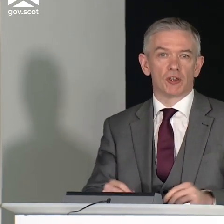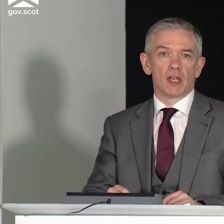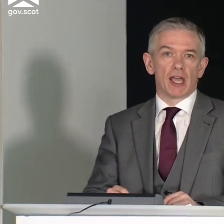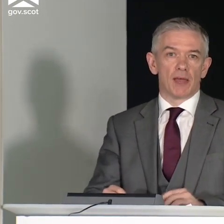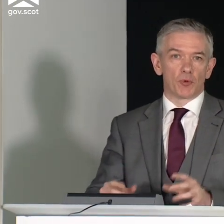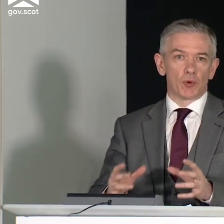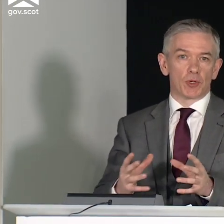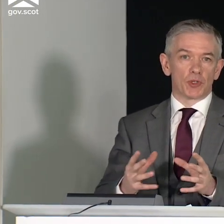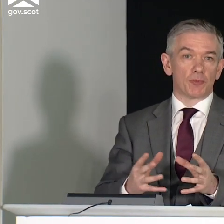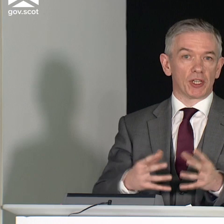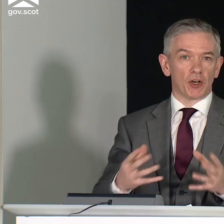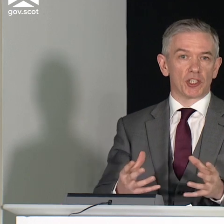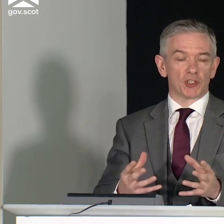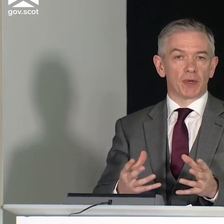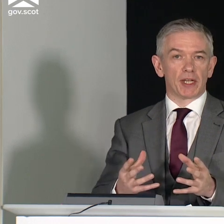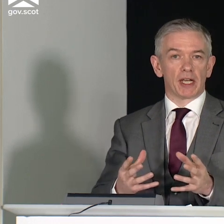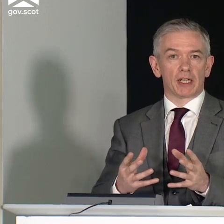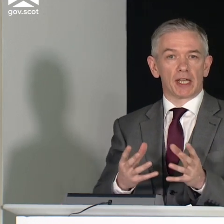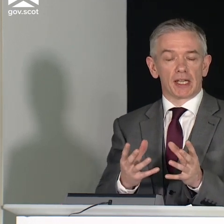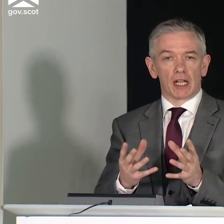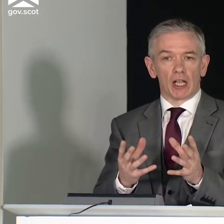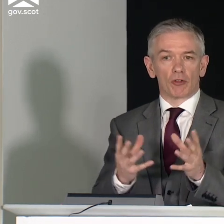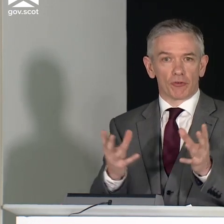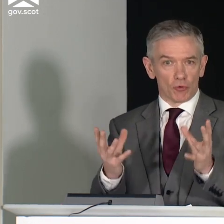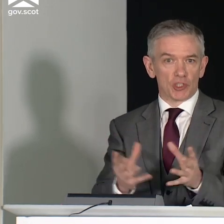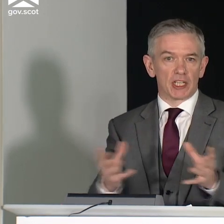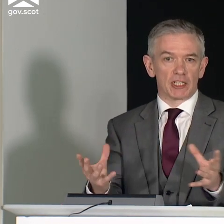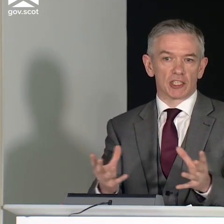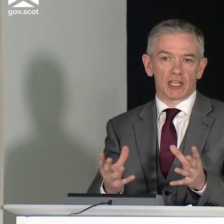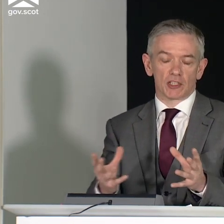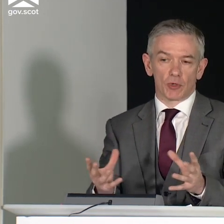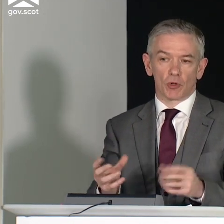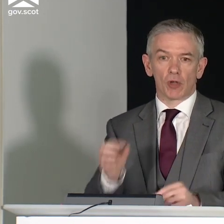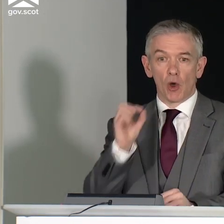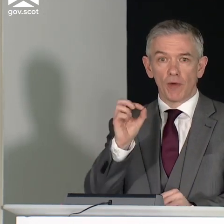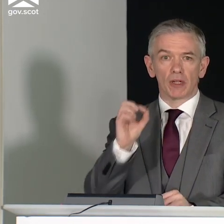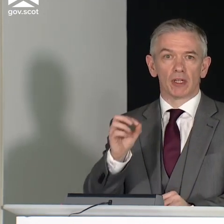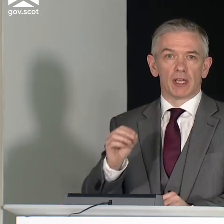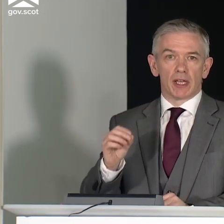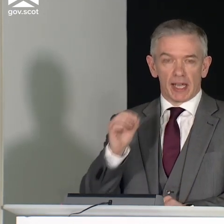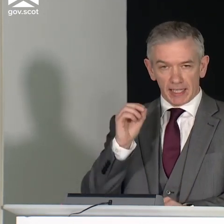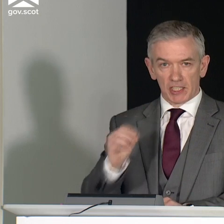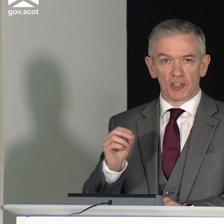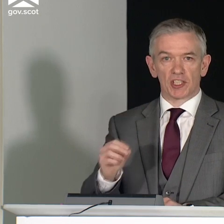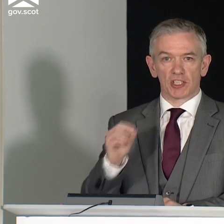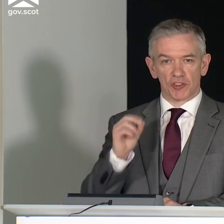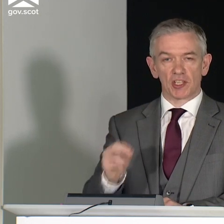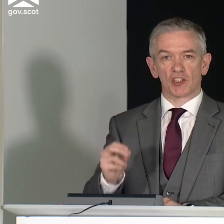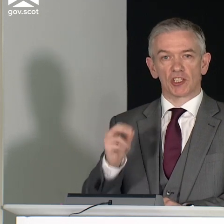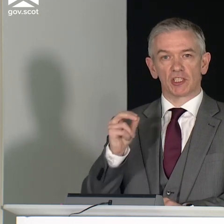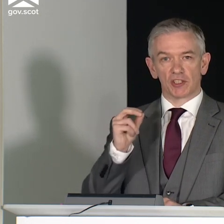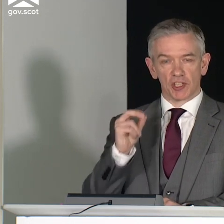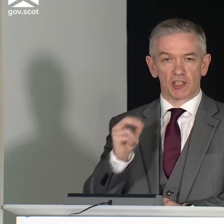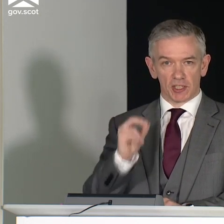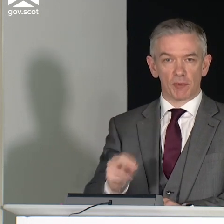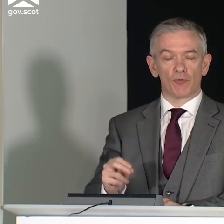to you, we should be encouraged by a lot of those signs as we go along. However, again, I stress this, I stress